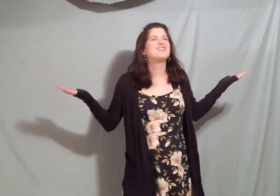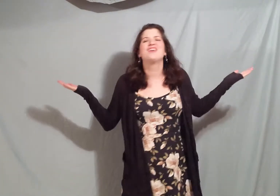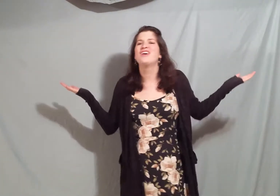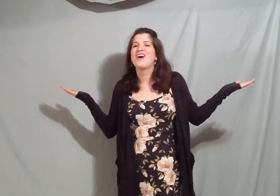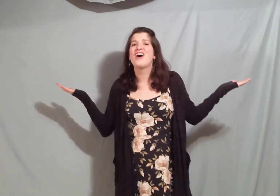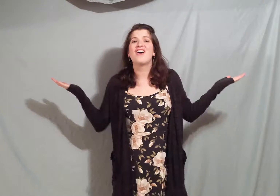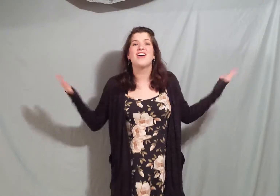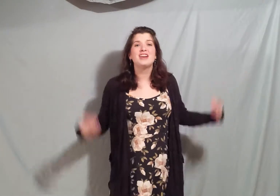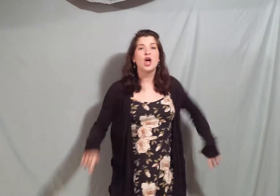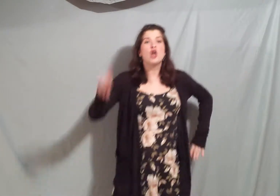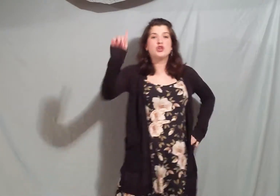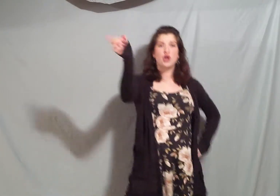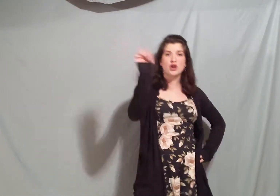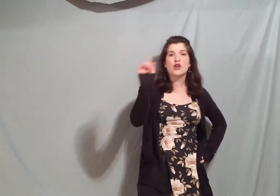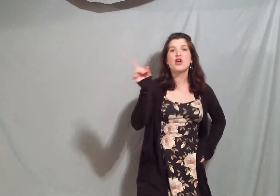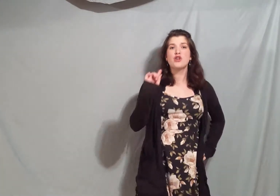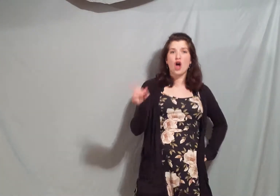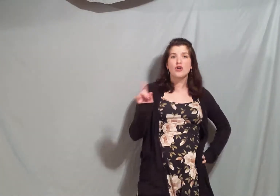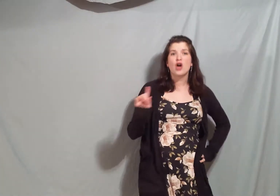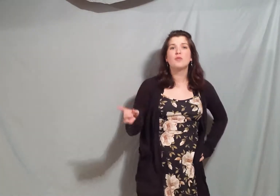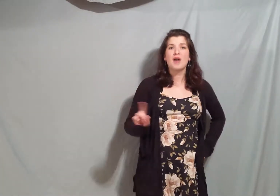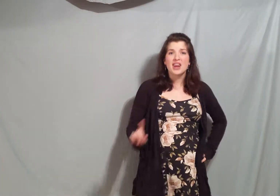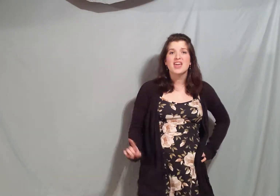Lord? No, no, no, no, no, nobody